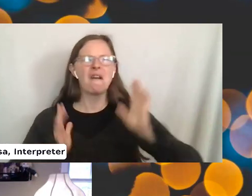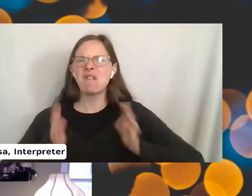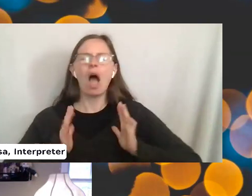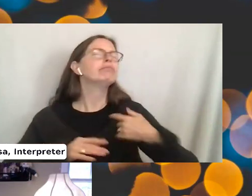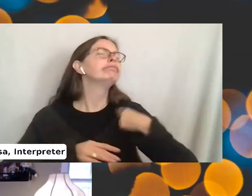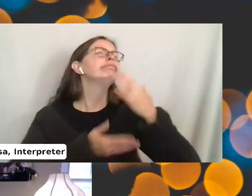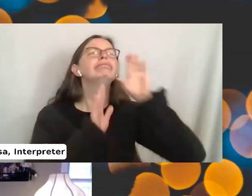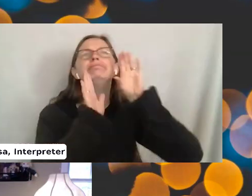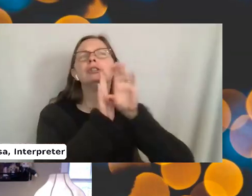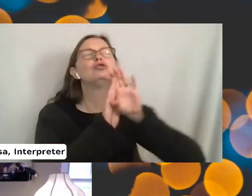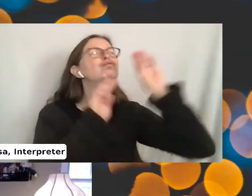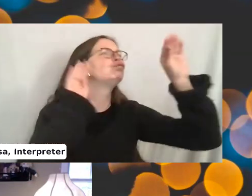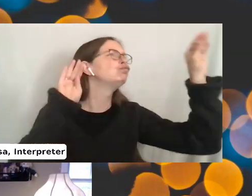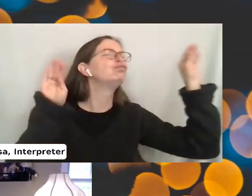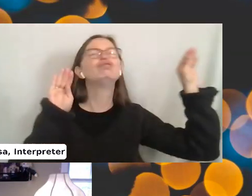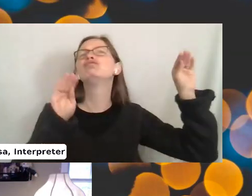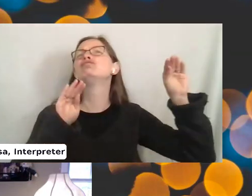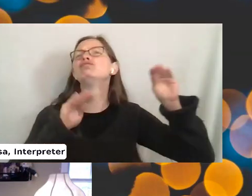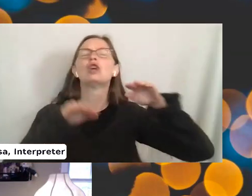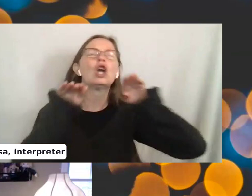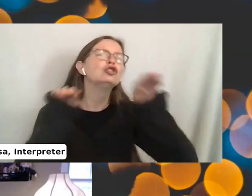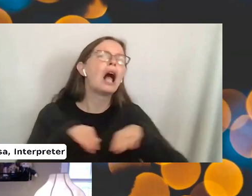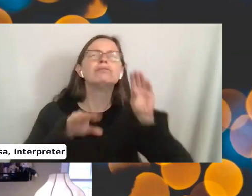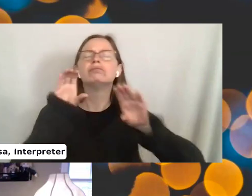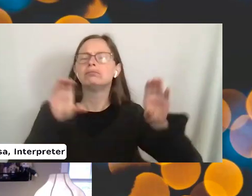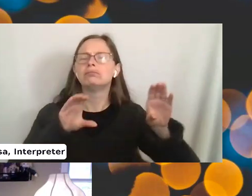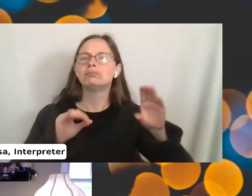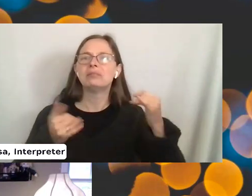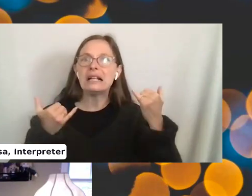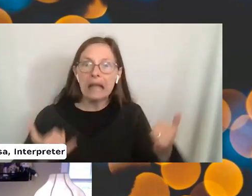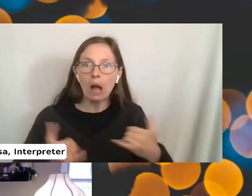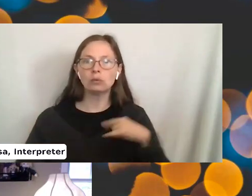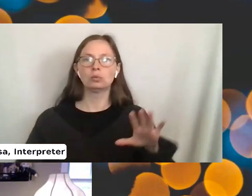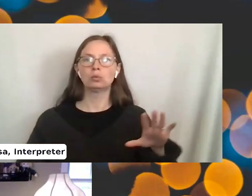or putting them on shelves or anything. And now I'm second guessing everything.